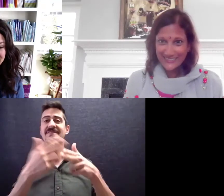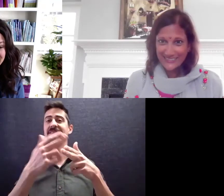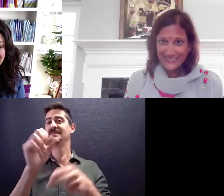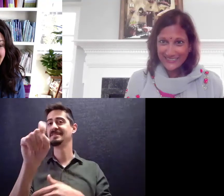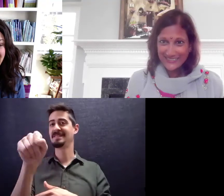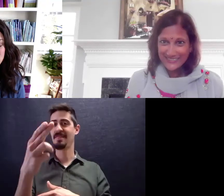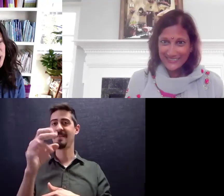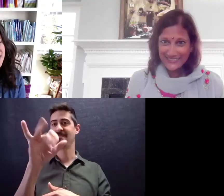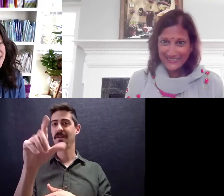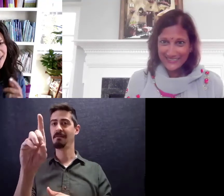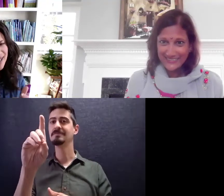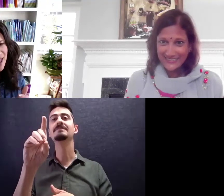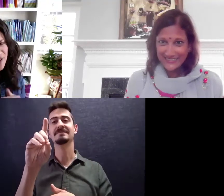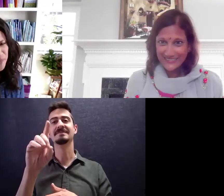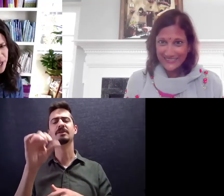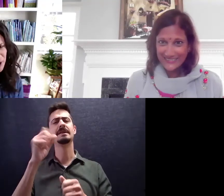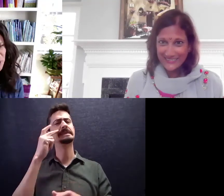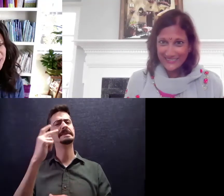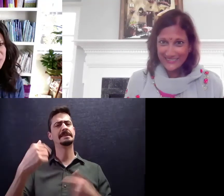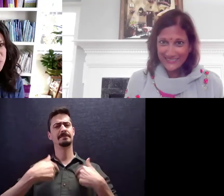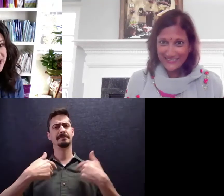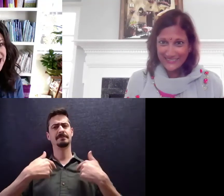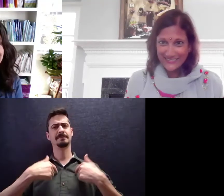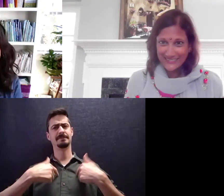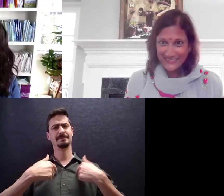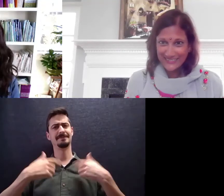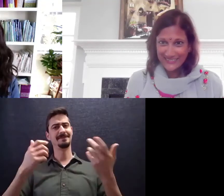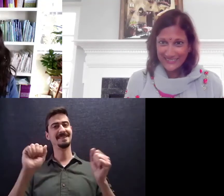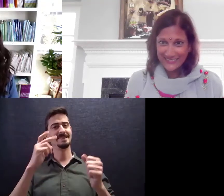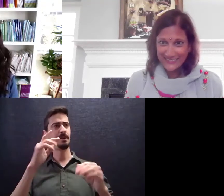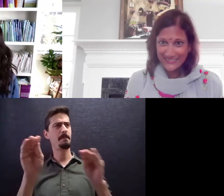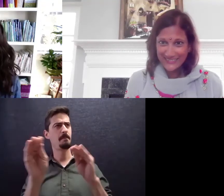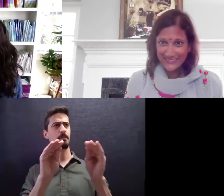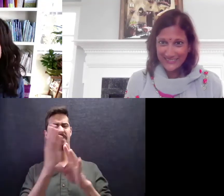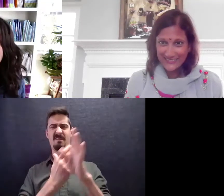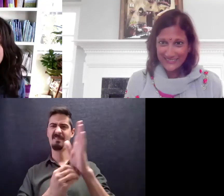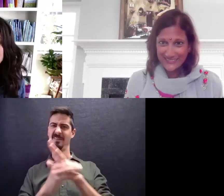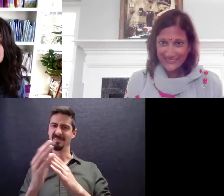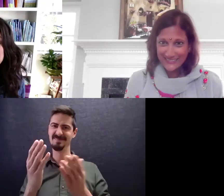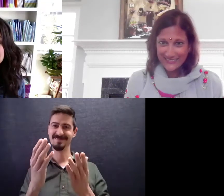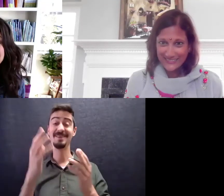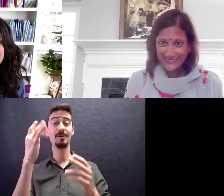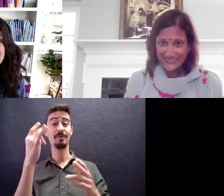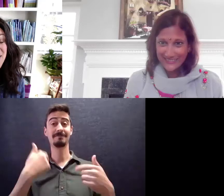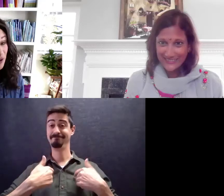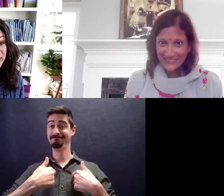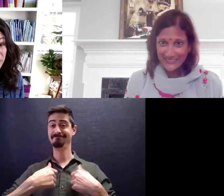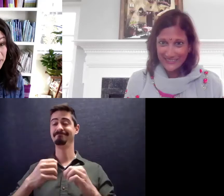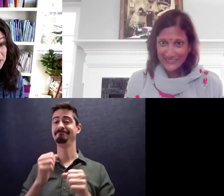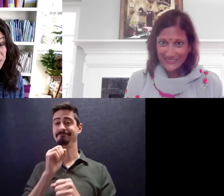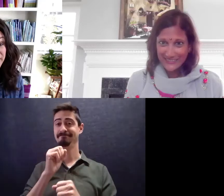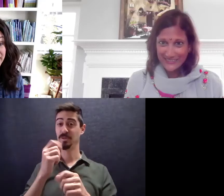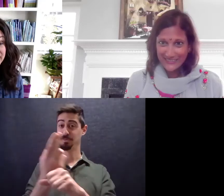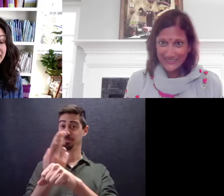Field and you can see Seth in the picture he's moving his hands because Seth speaks another